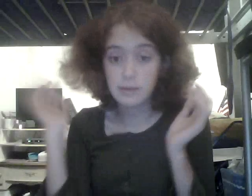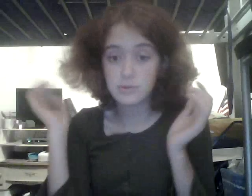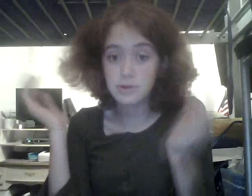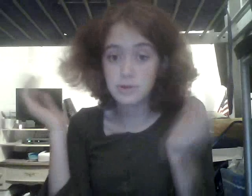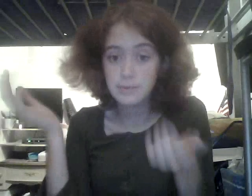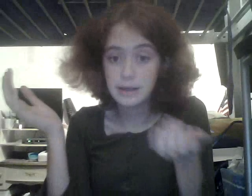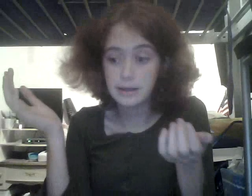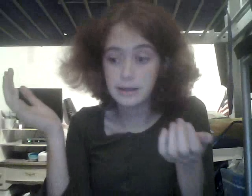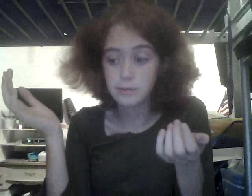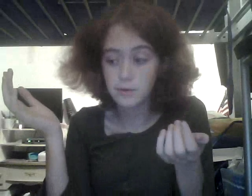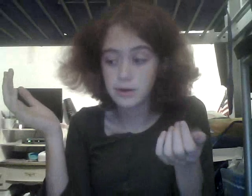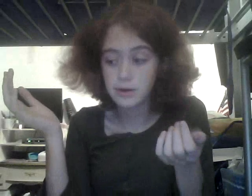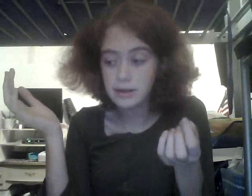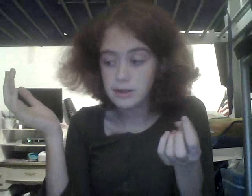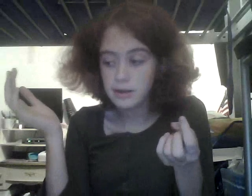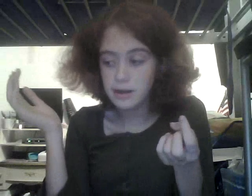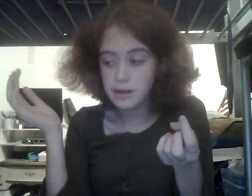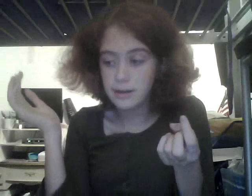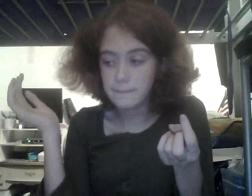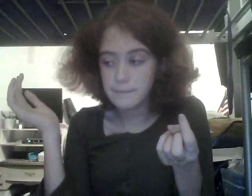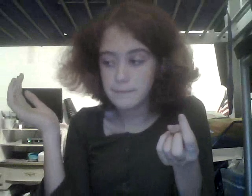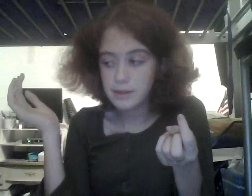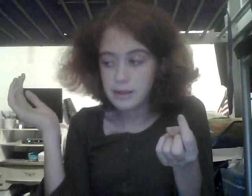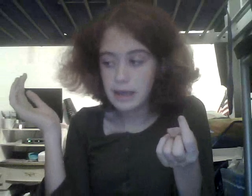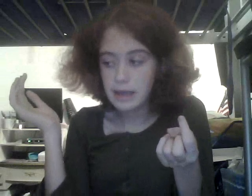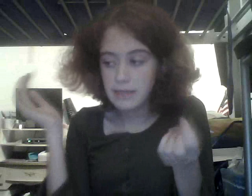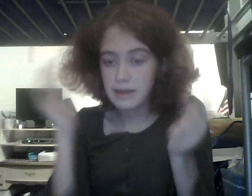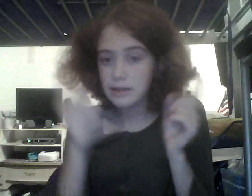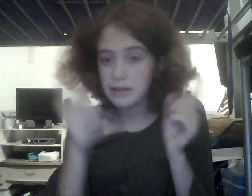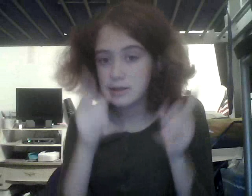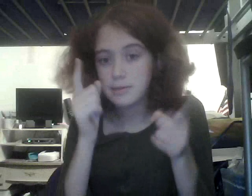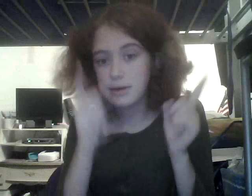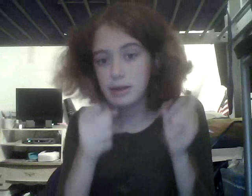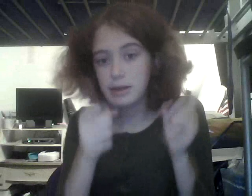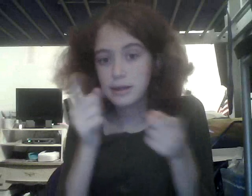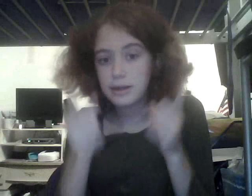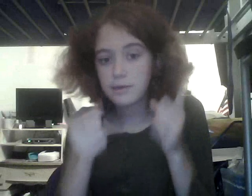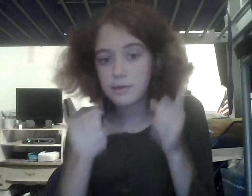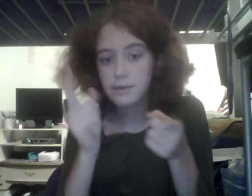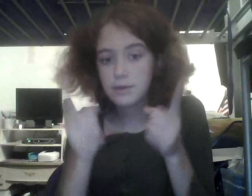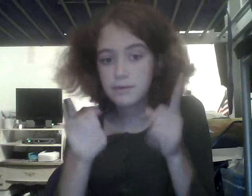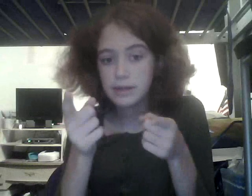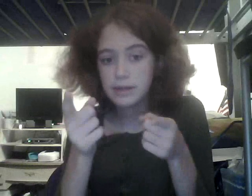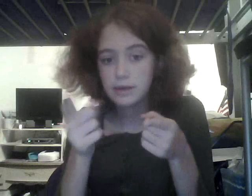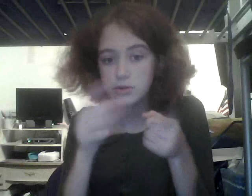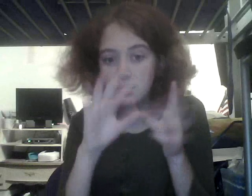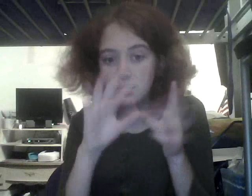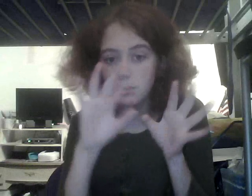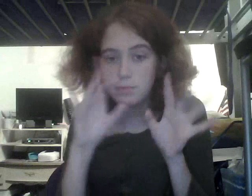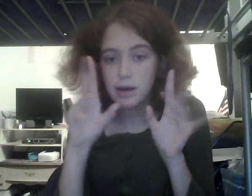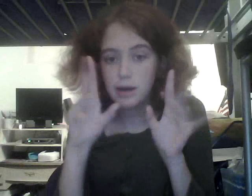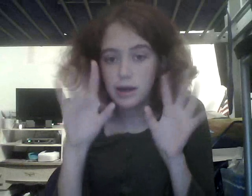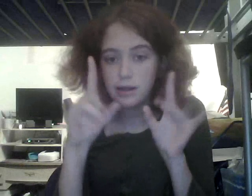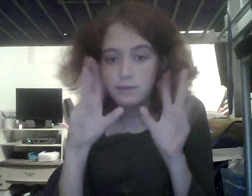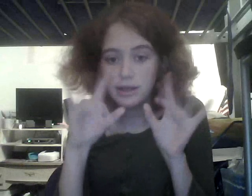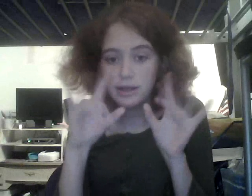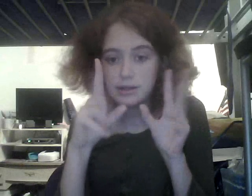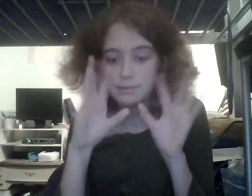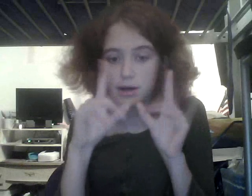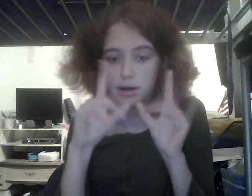start being here more. Um, and that is about it. I think I've covered everything. So, goodbye, lovelies, bye,